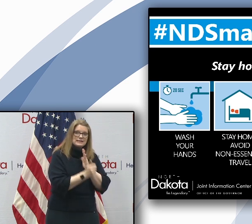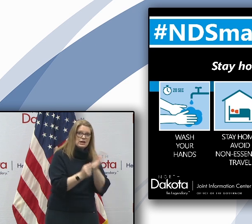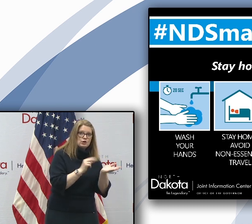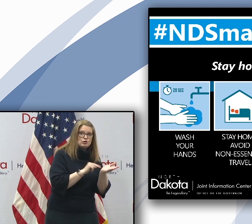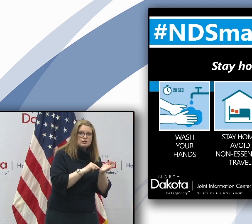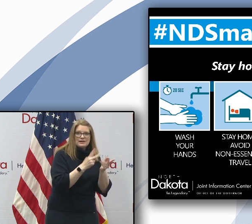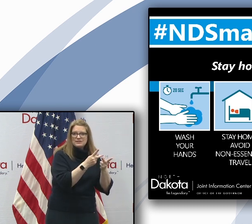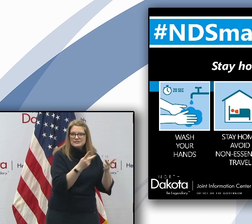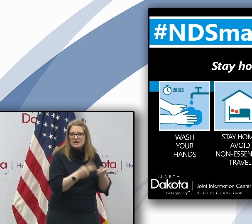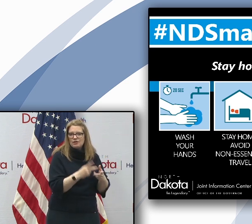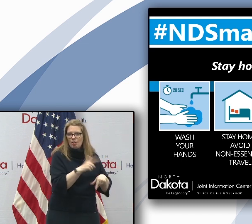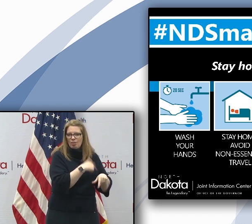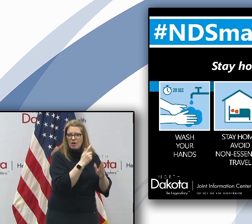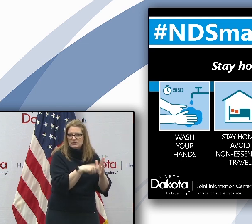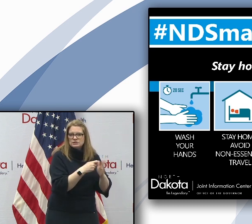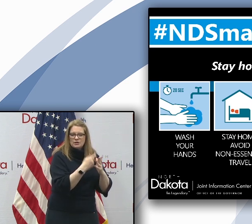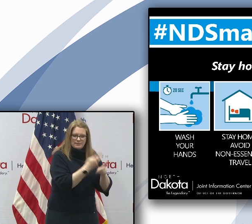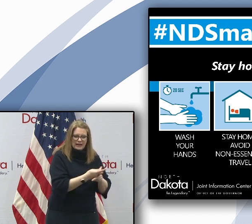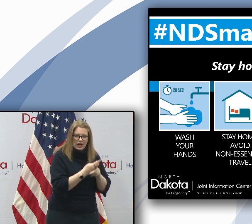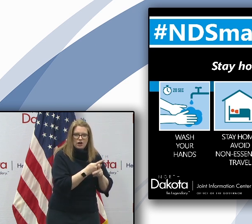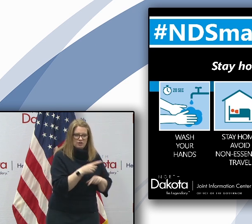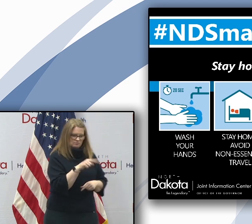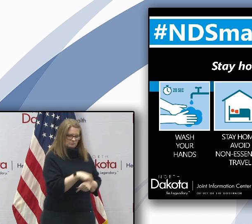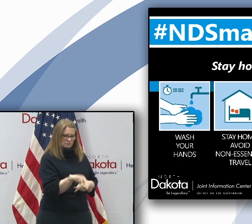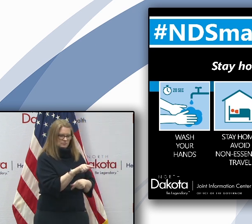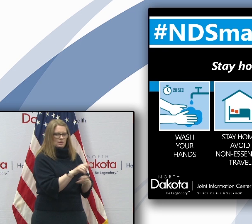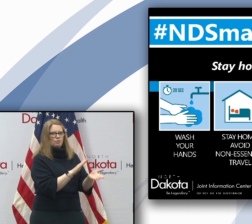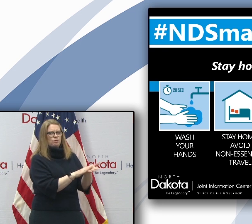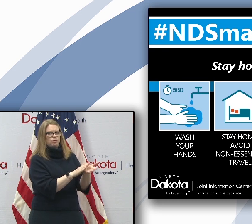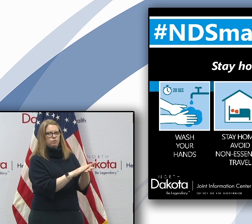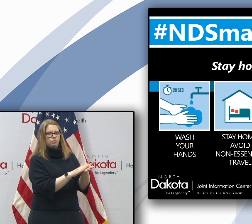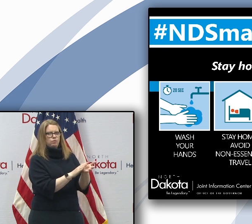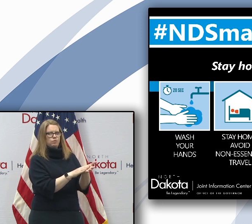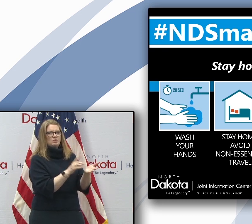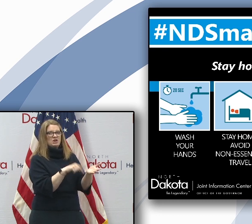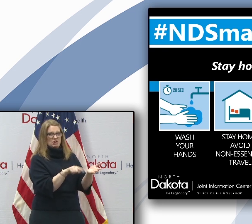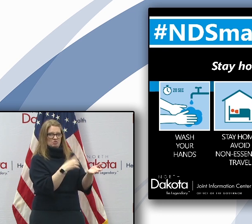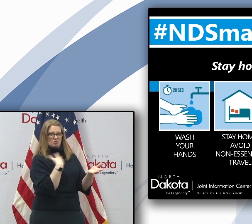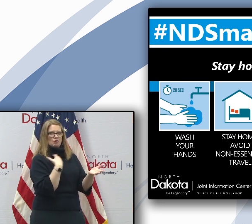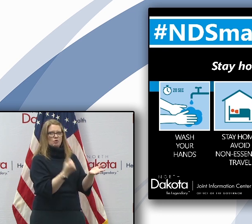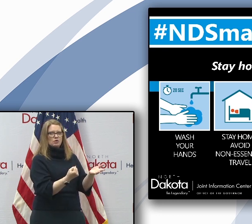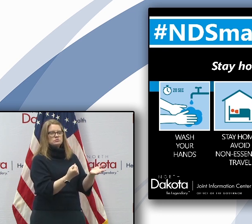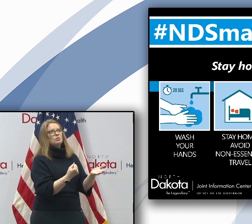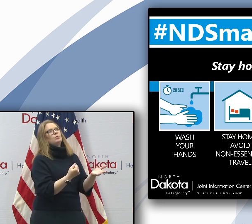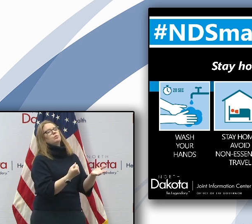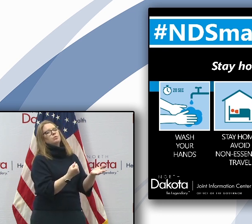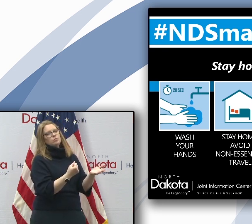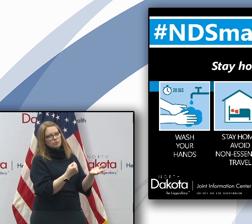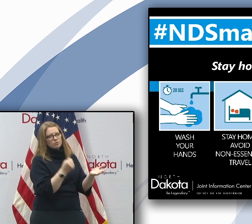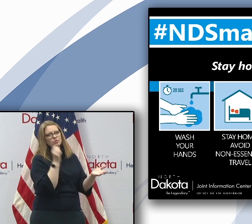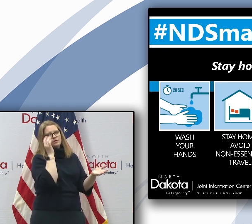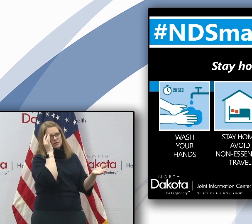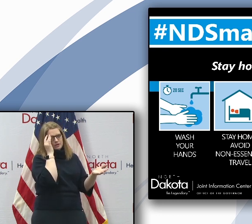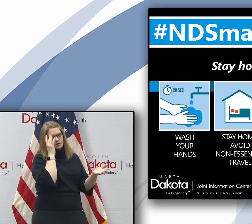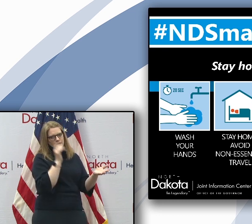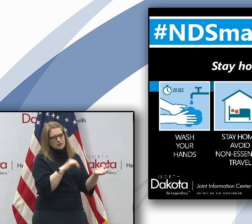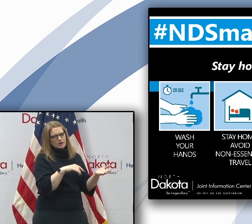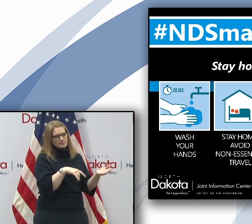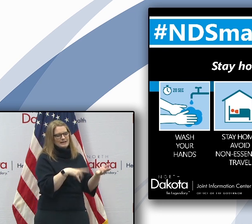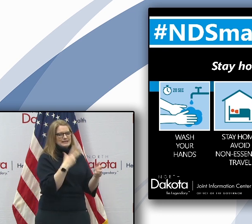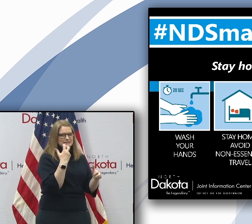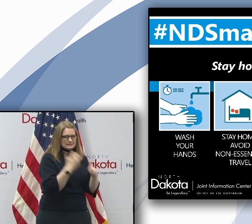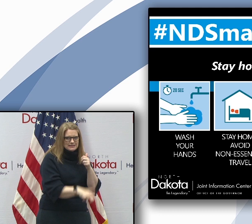the state, especially we want to give a shout out to you for your, your courage, because we know that it's a hardship to not have, uh,